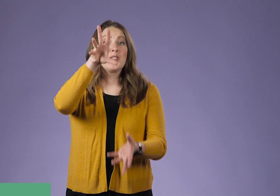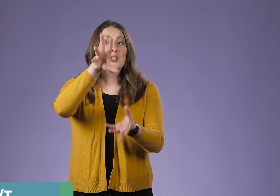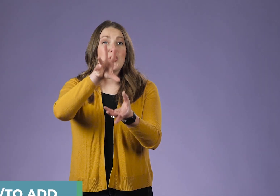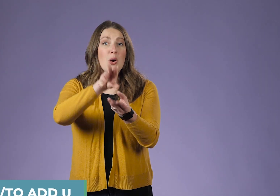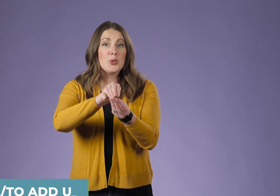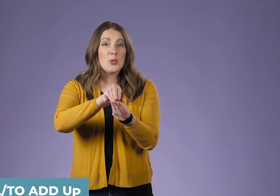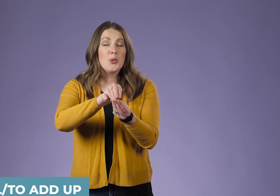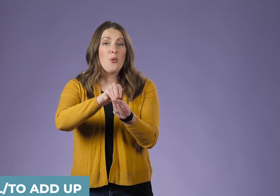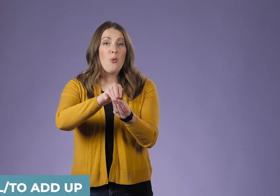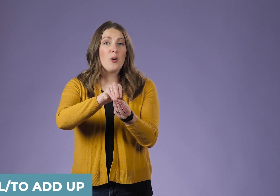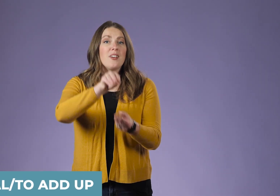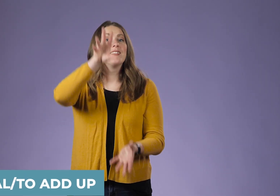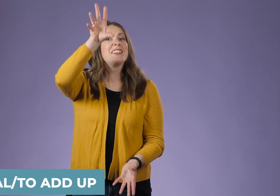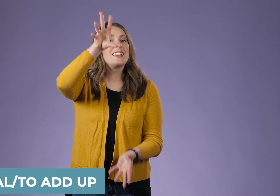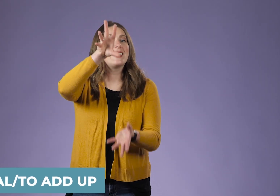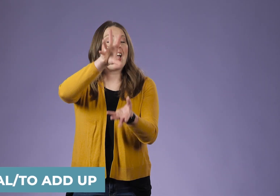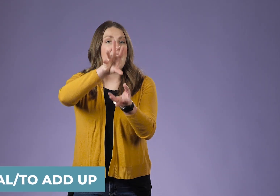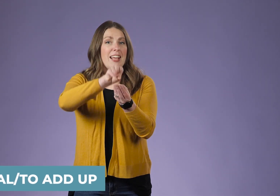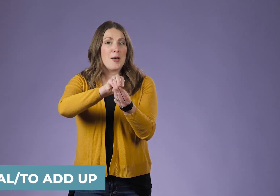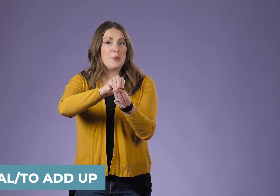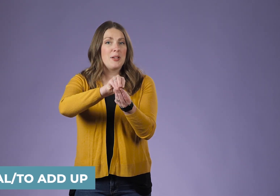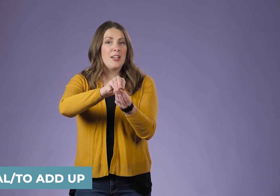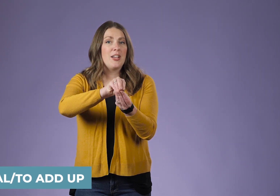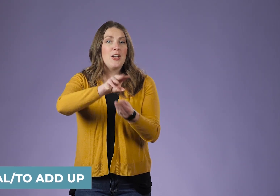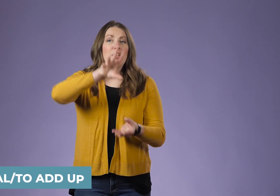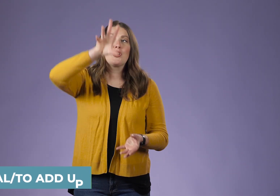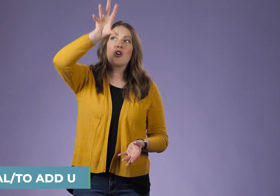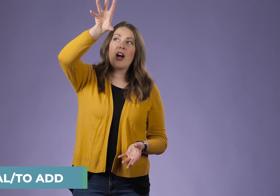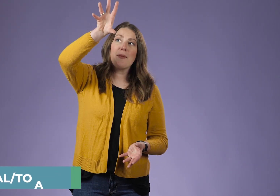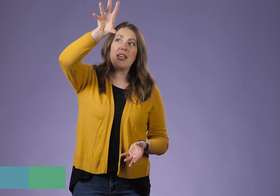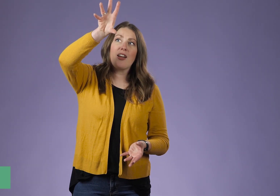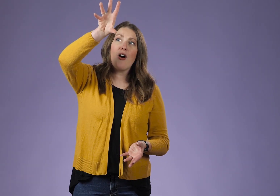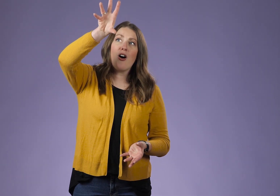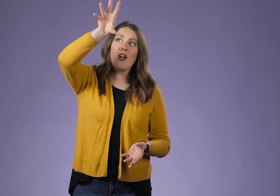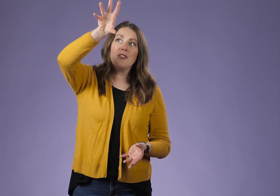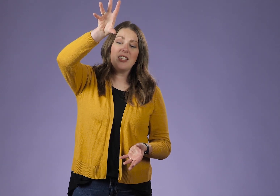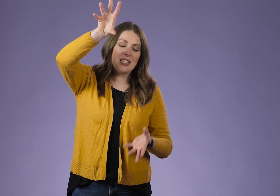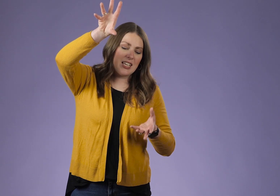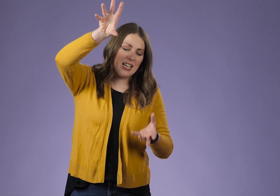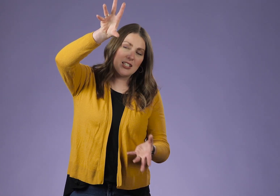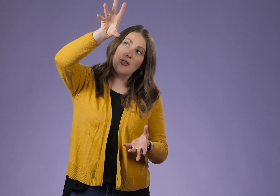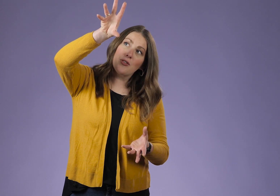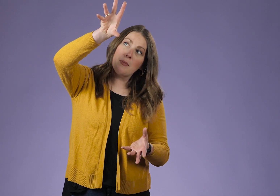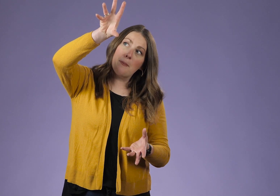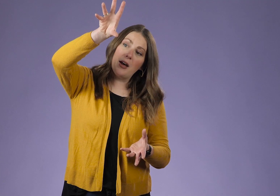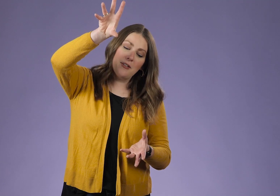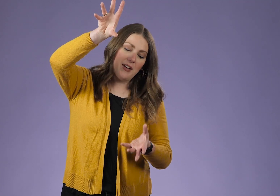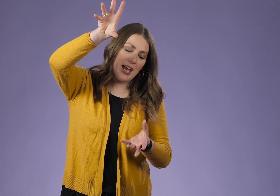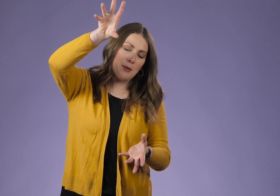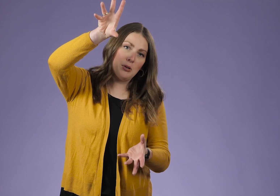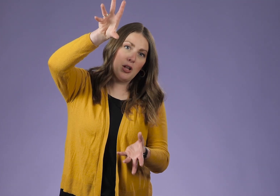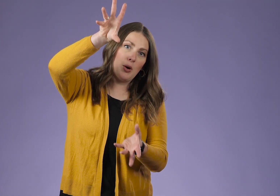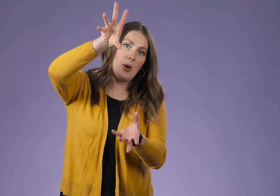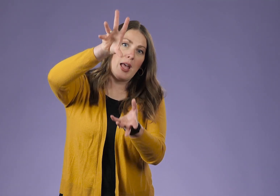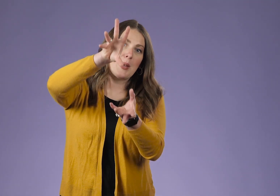Total, or to add up. You're grabbing all of these things from above and below and